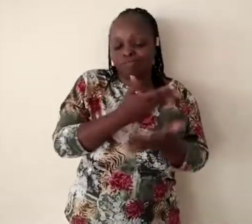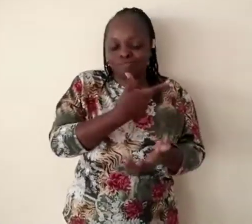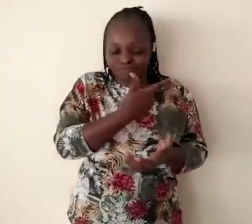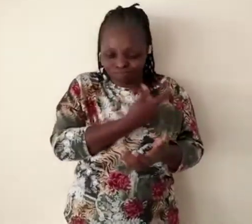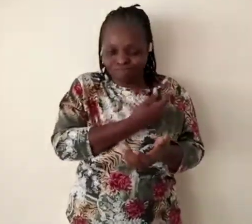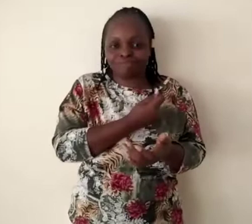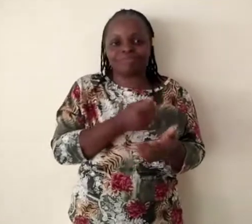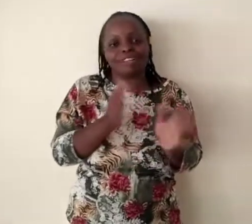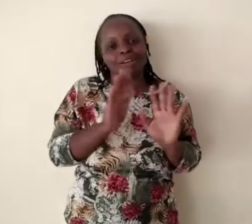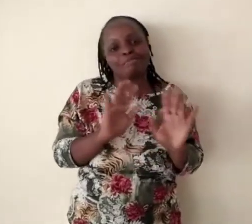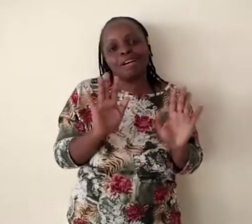So,